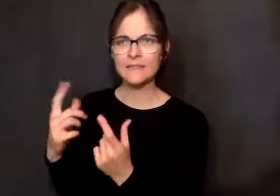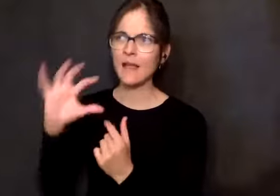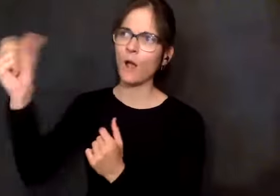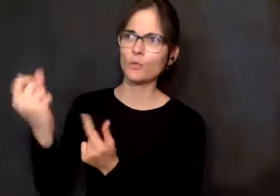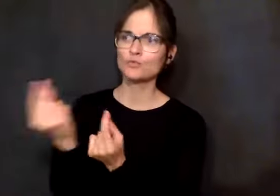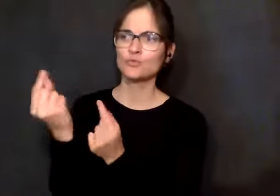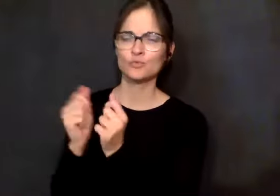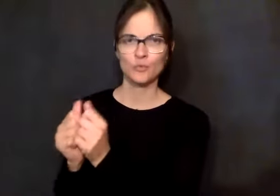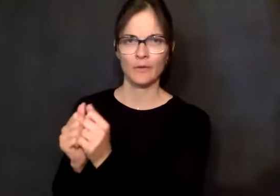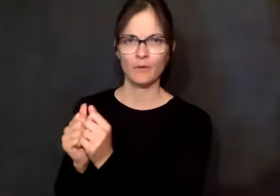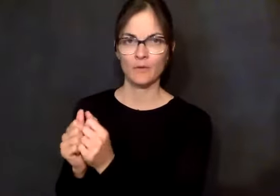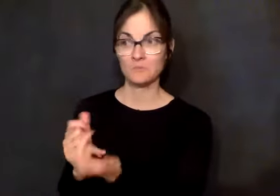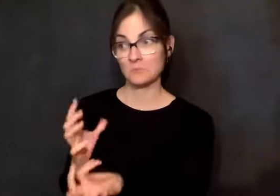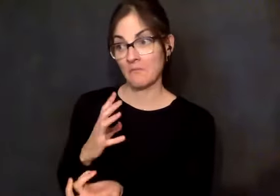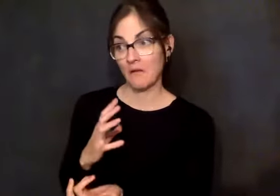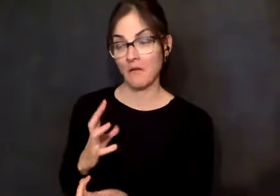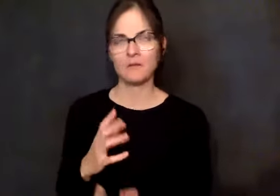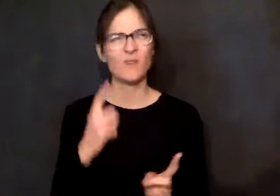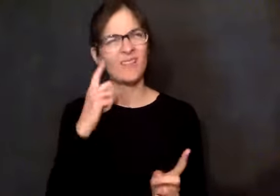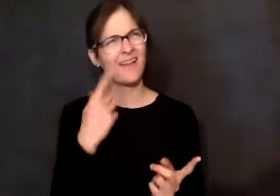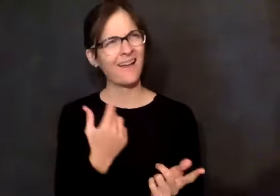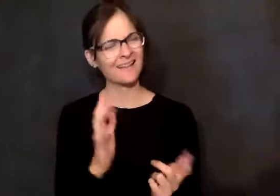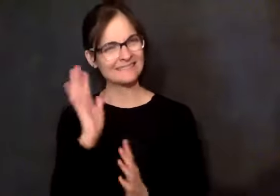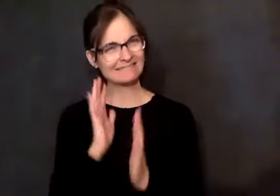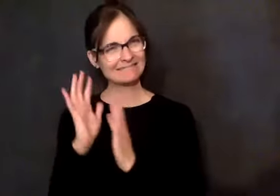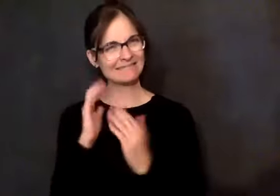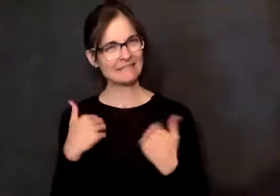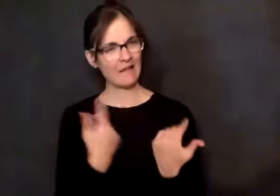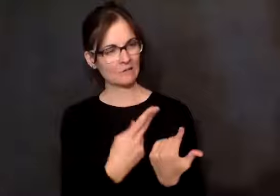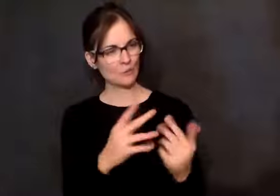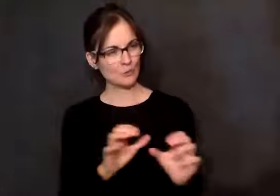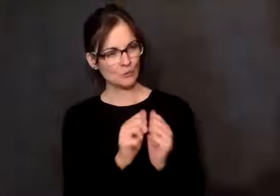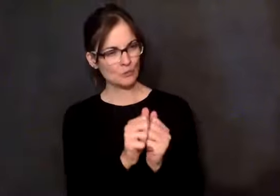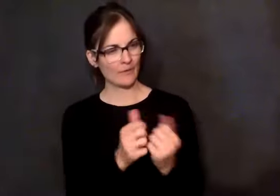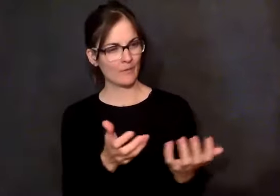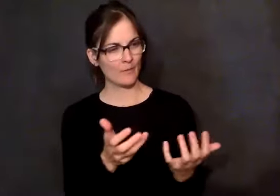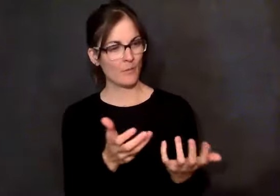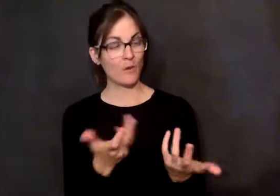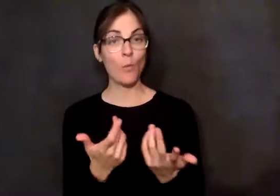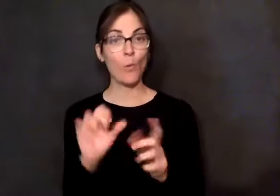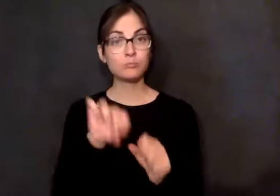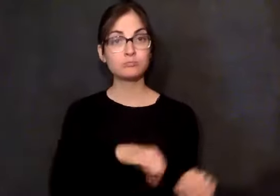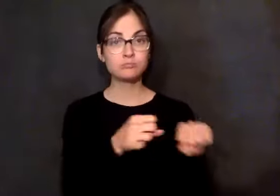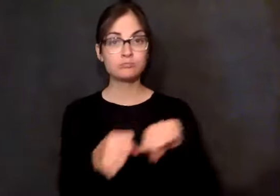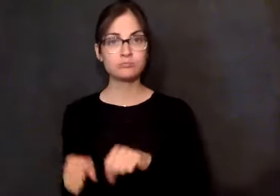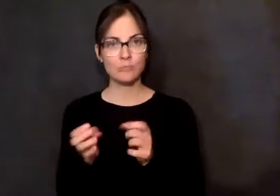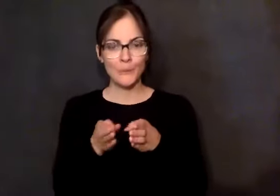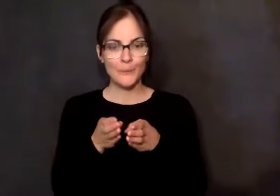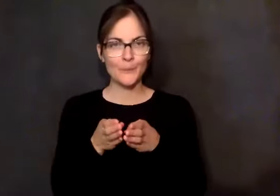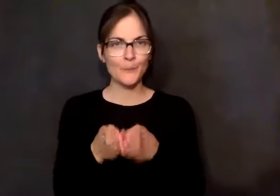to my dad. And we had done camping when I was a young boy. And I said, hey, dad, why don't we try a little bit of canoeing? So we